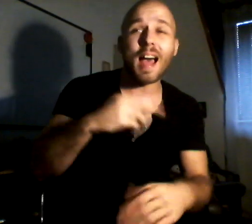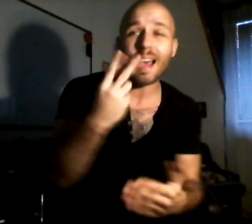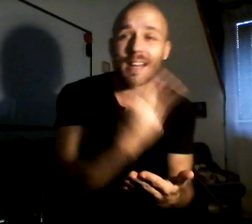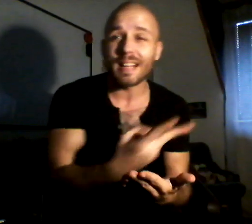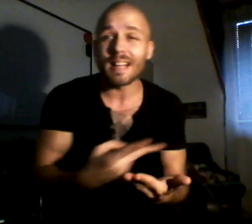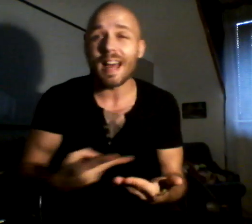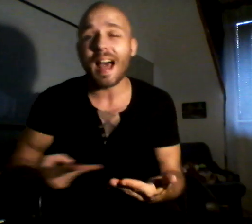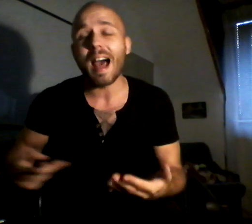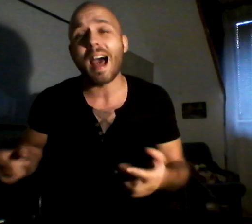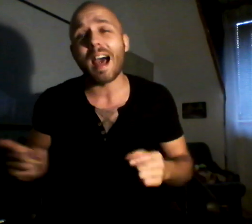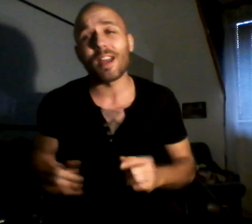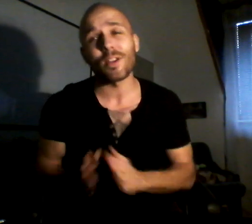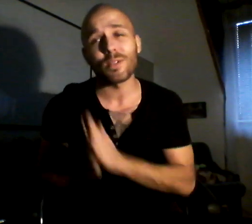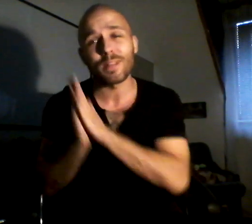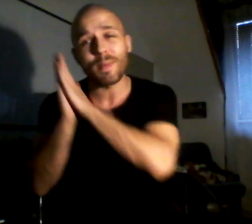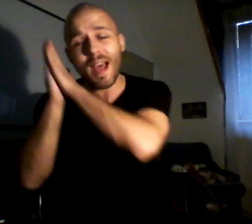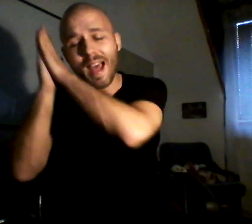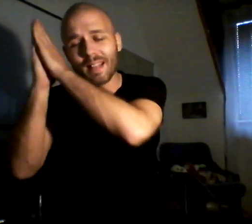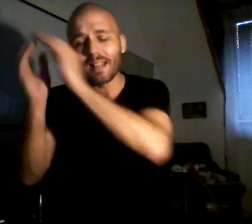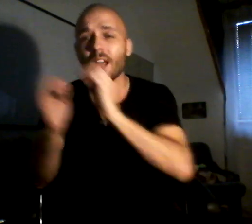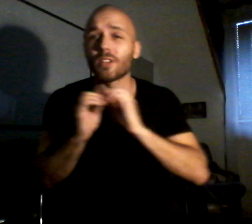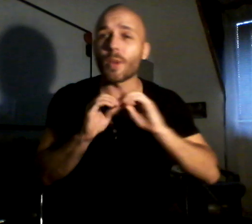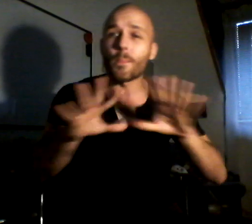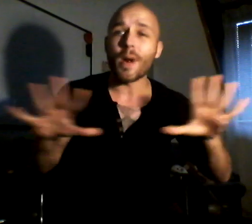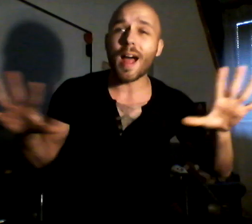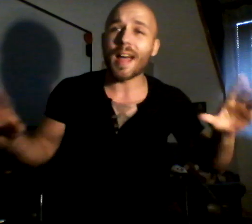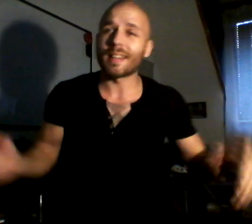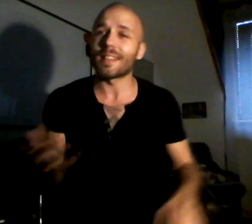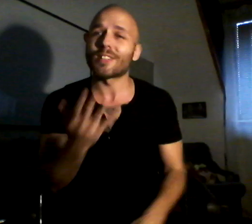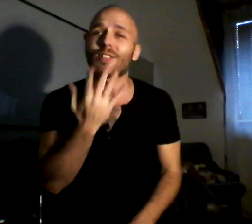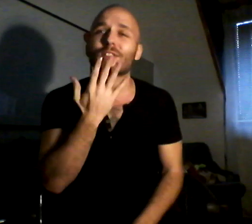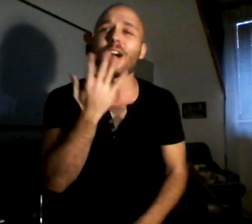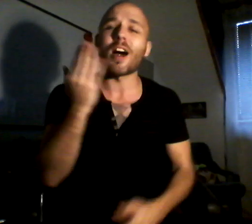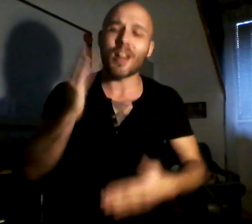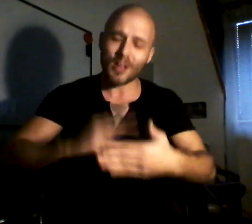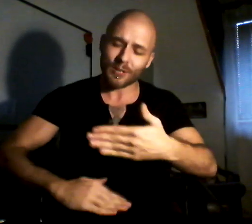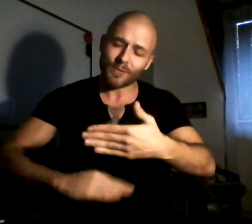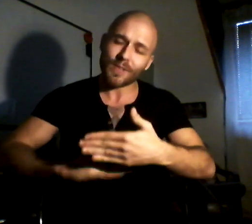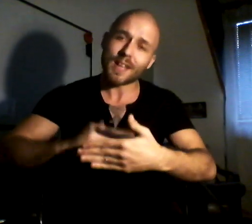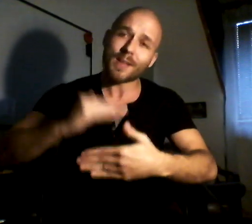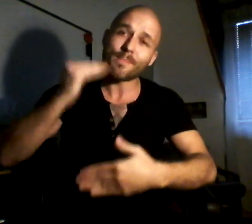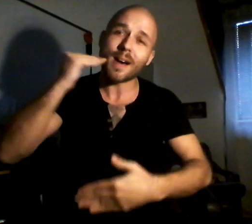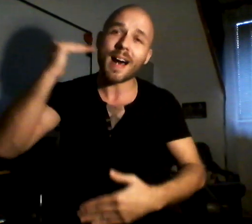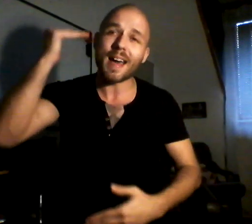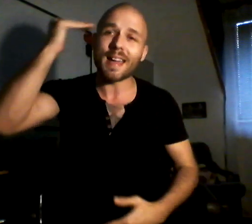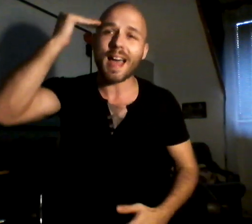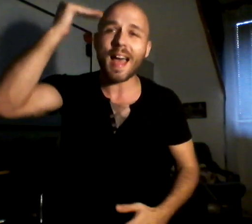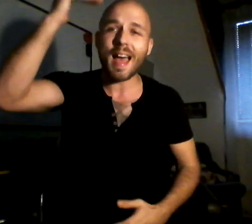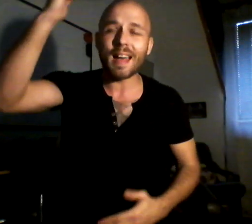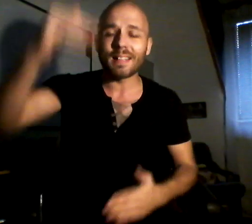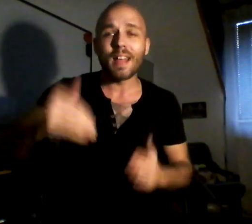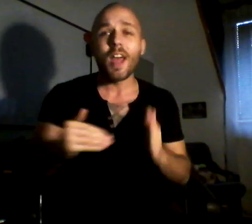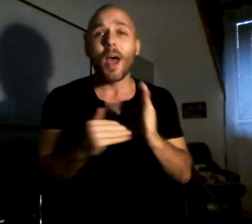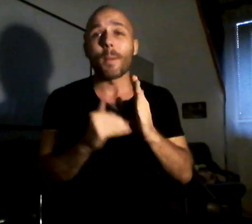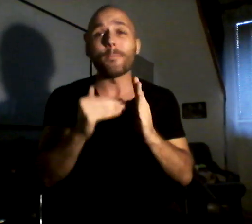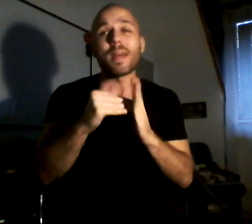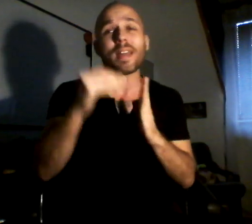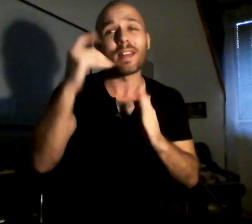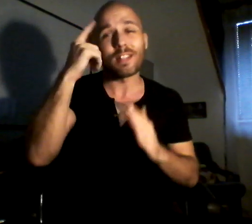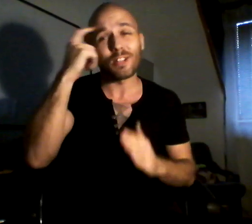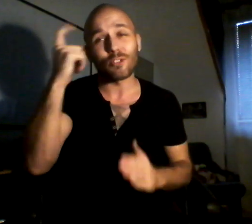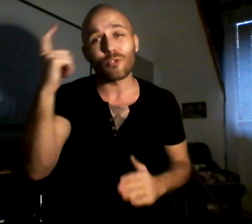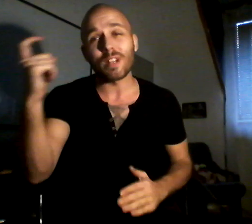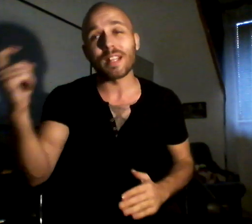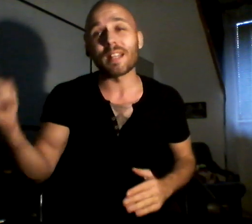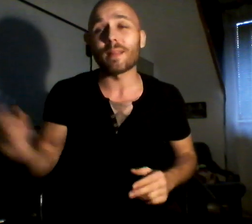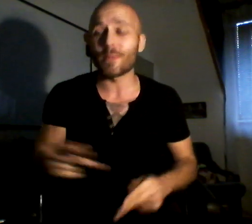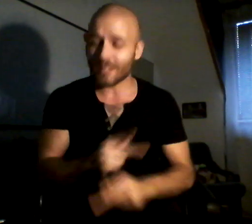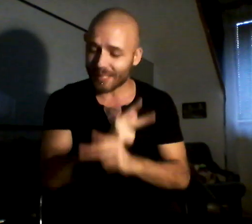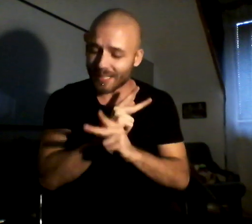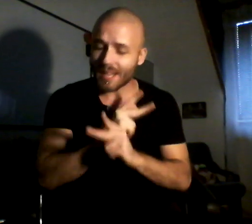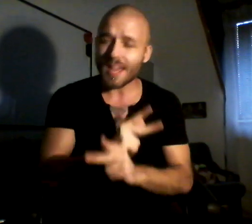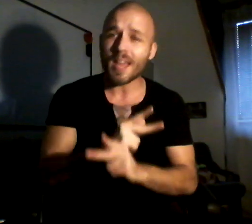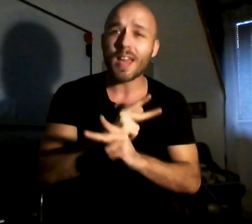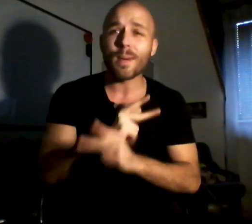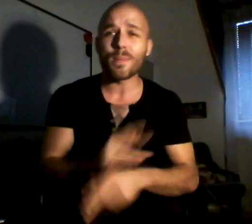of life and the brightest colors fill my head, a million dreams are keeping